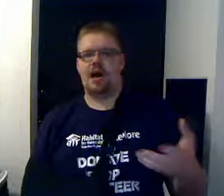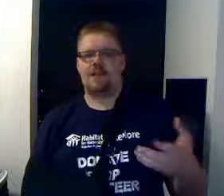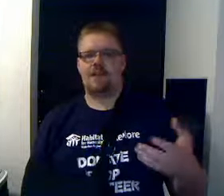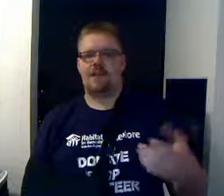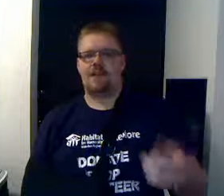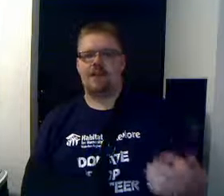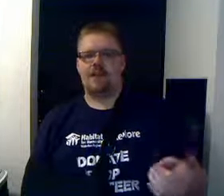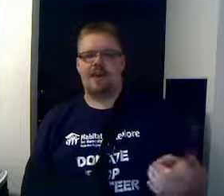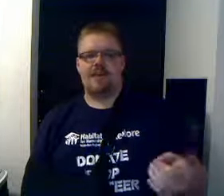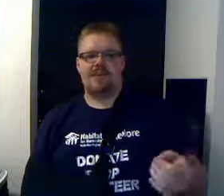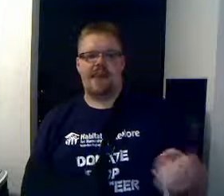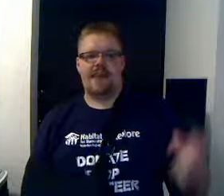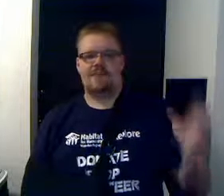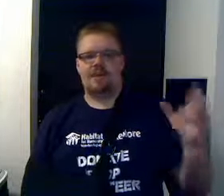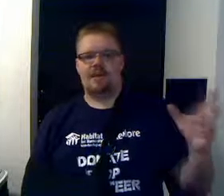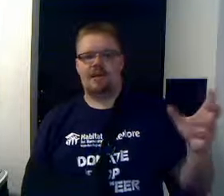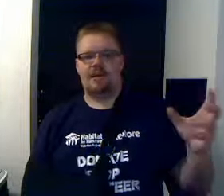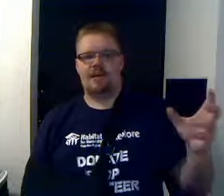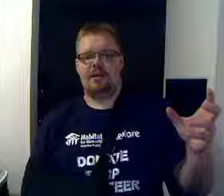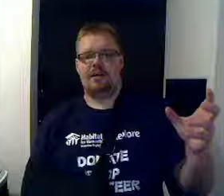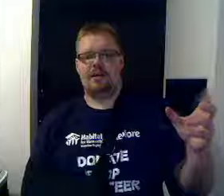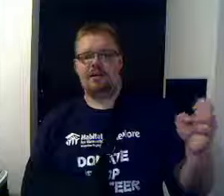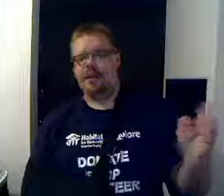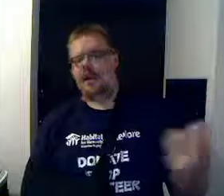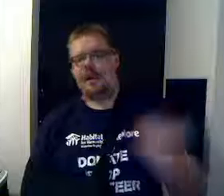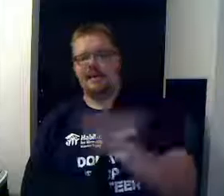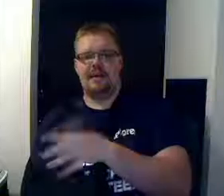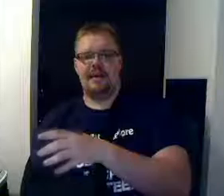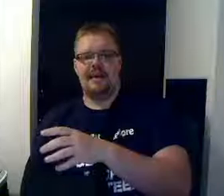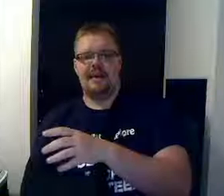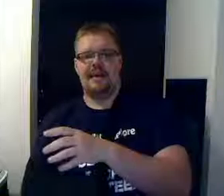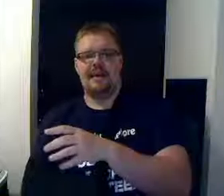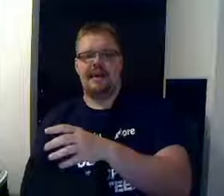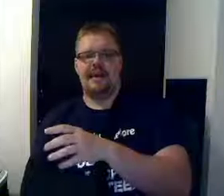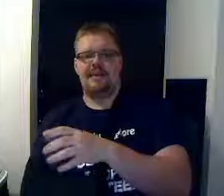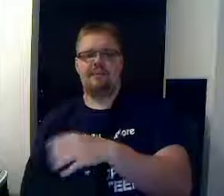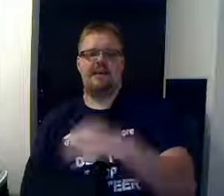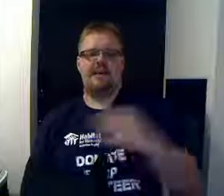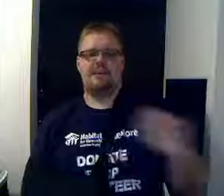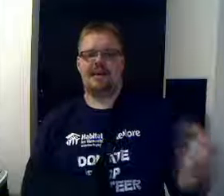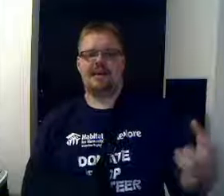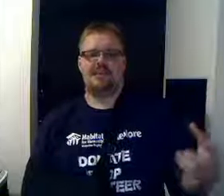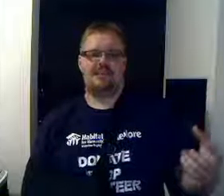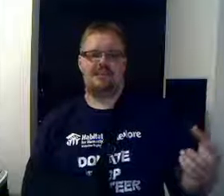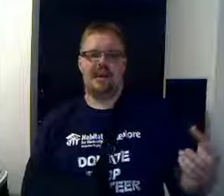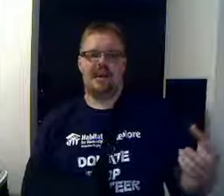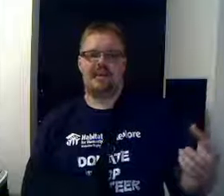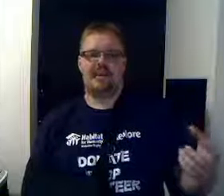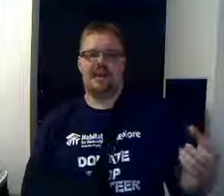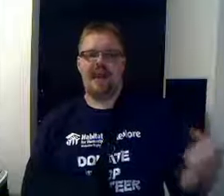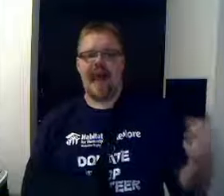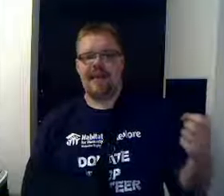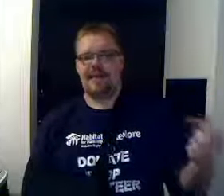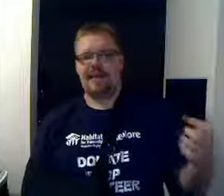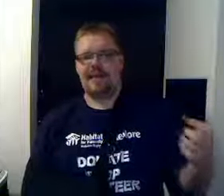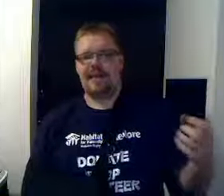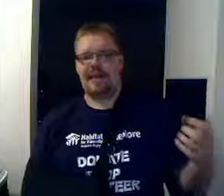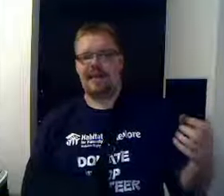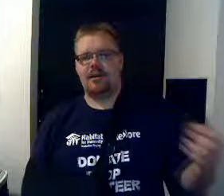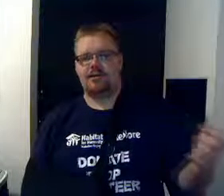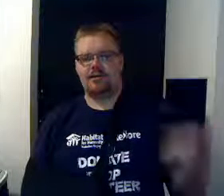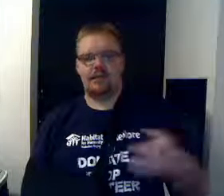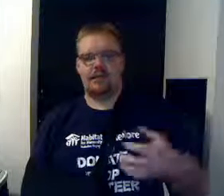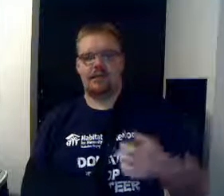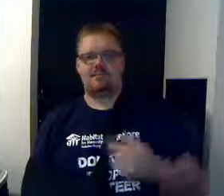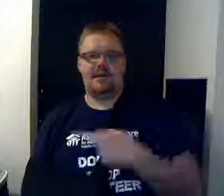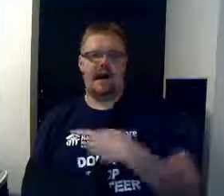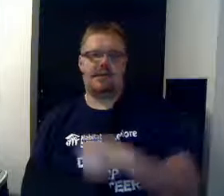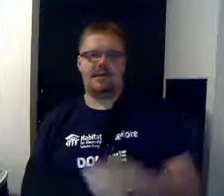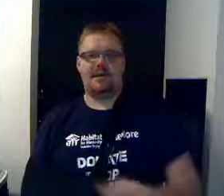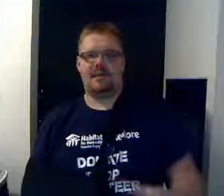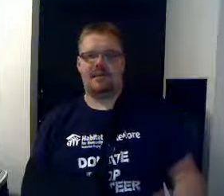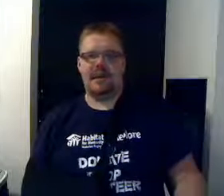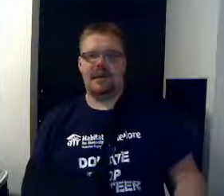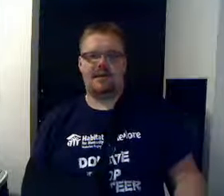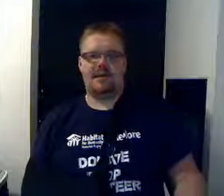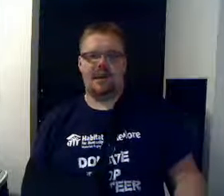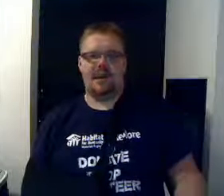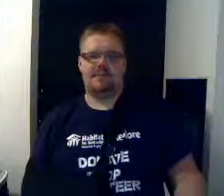time it, to have the main character hit the Gaten game, come back to the main, and then the main character learns what happened in the Gaten game.